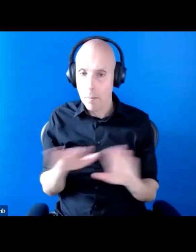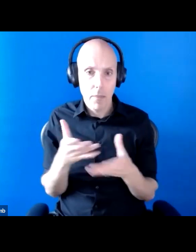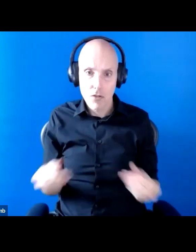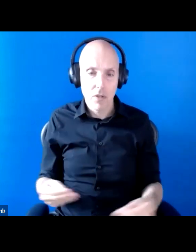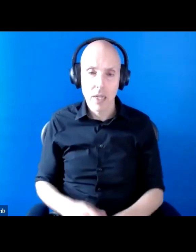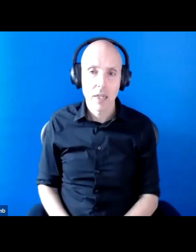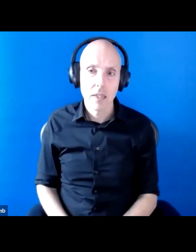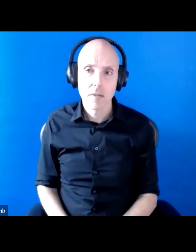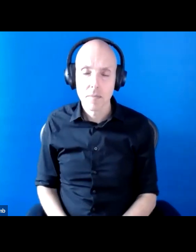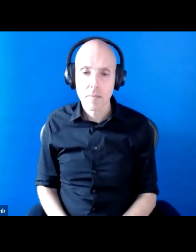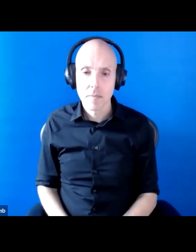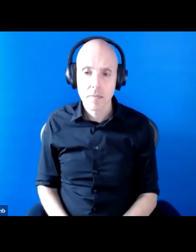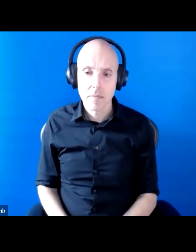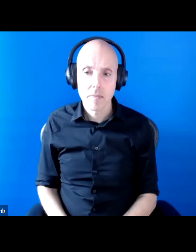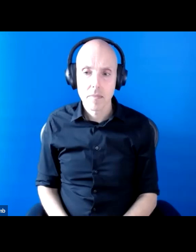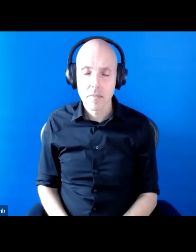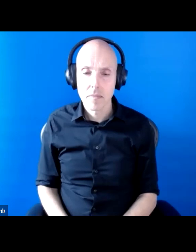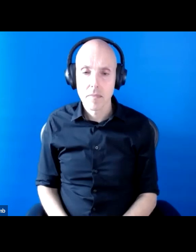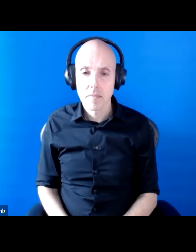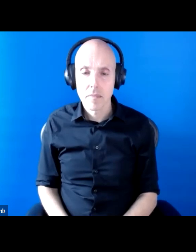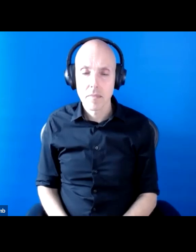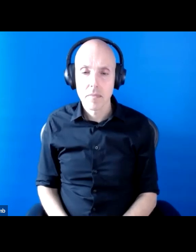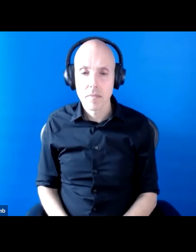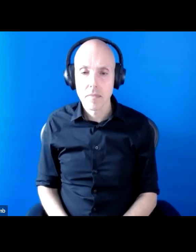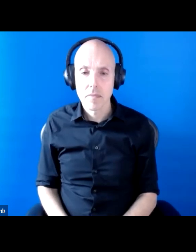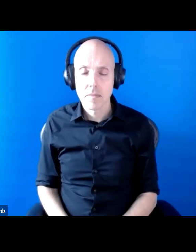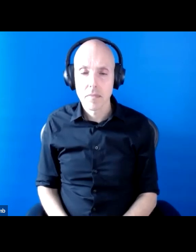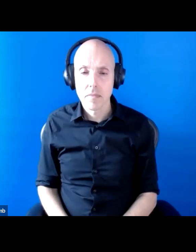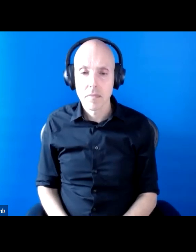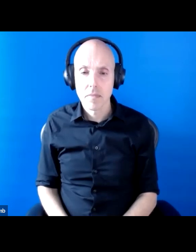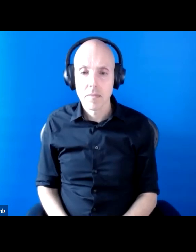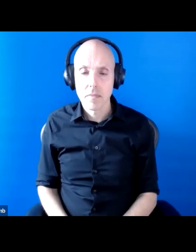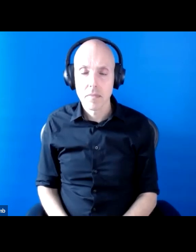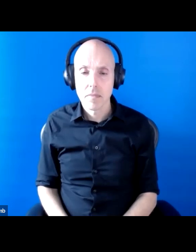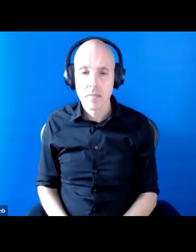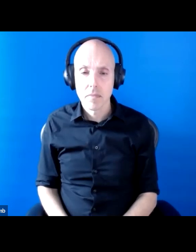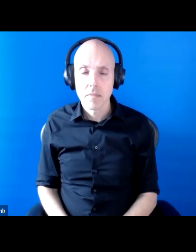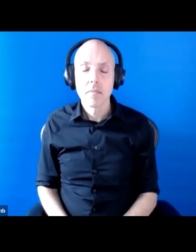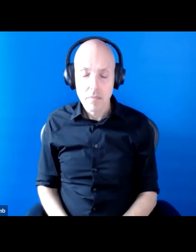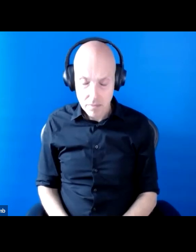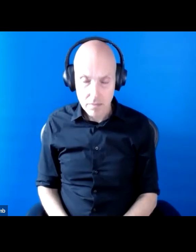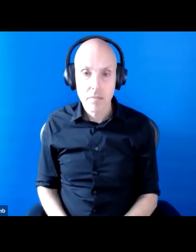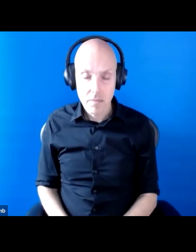I think the third thing that is, and just to add to that, I think there's groups of people with health conditions,